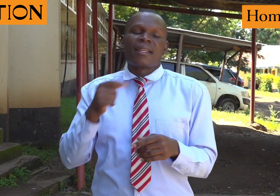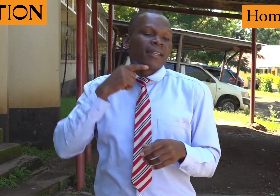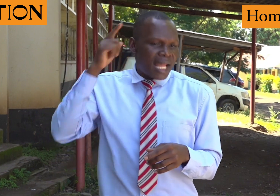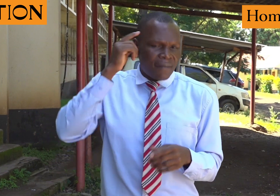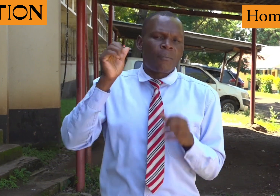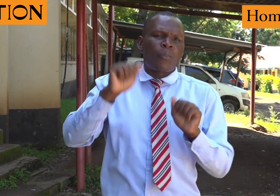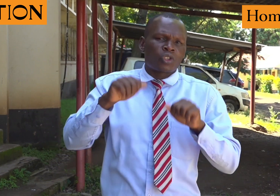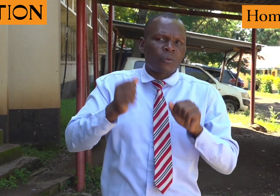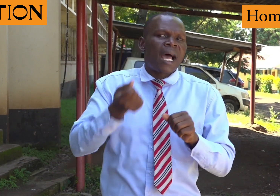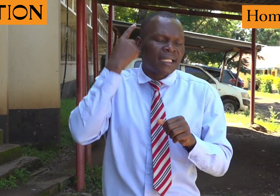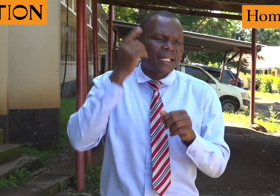the correct medicine.